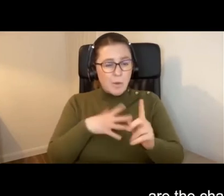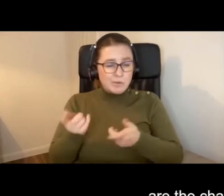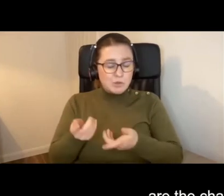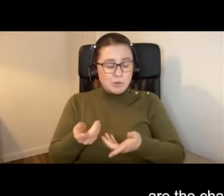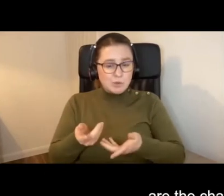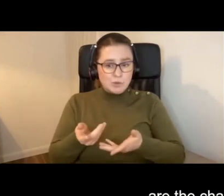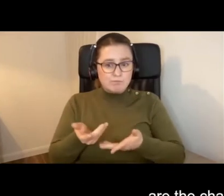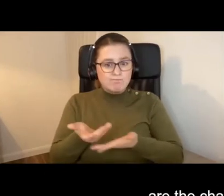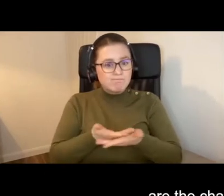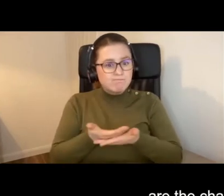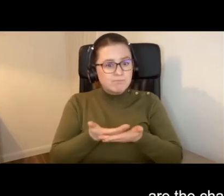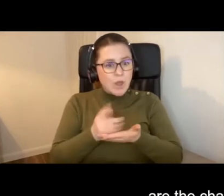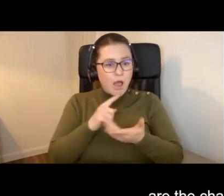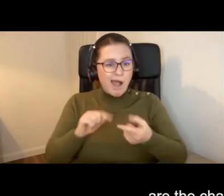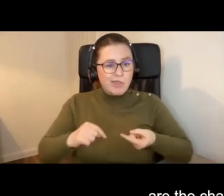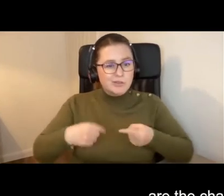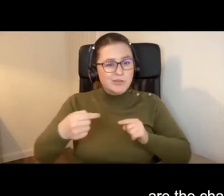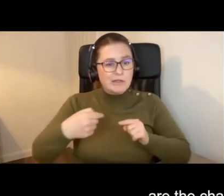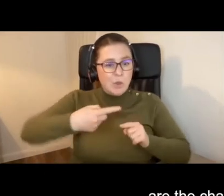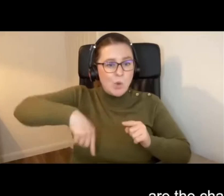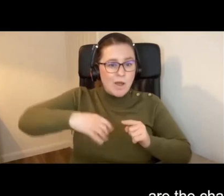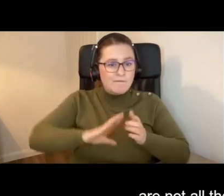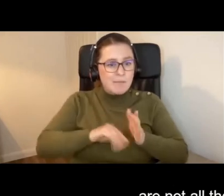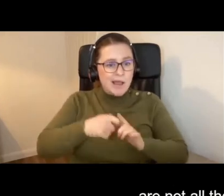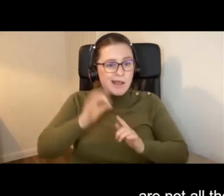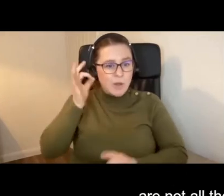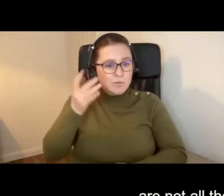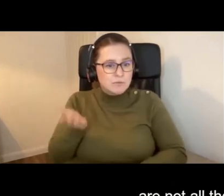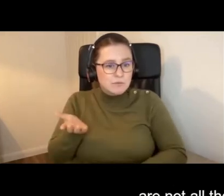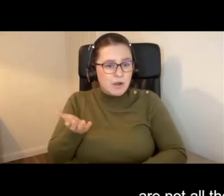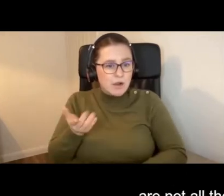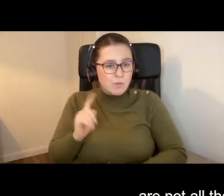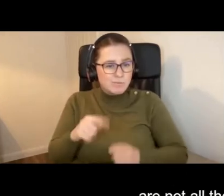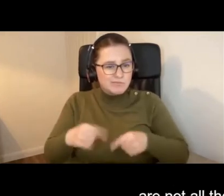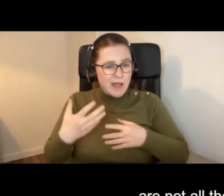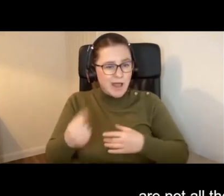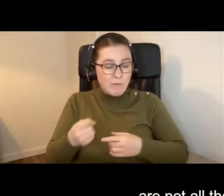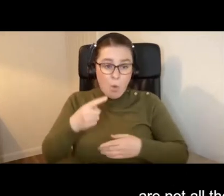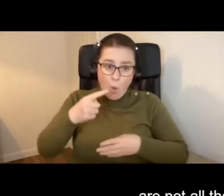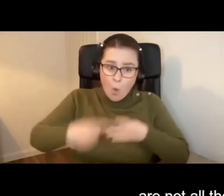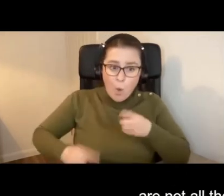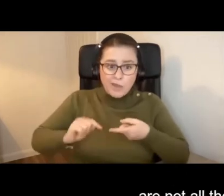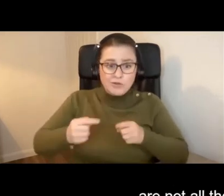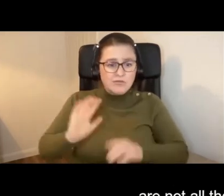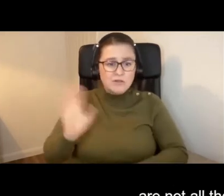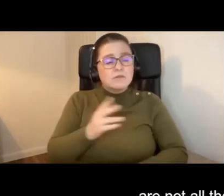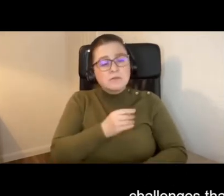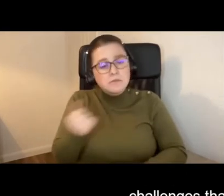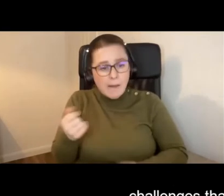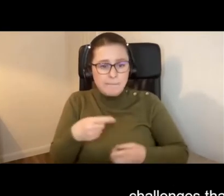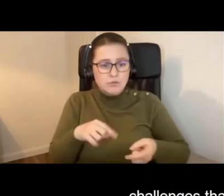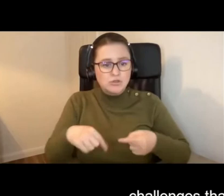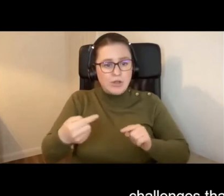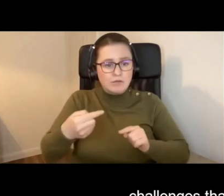are the challenges that we face as a council. They're not all the challenges, it's just some of the challenges